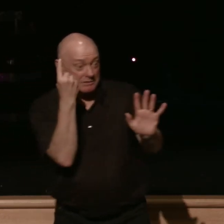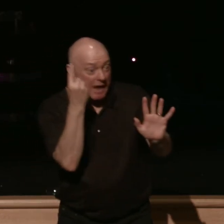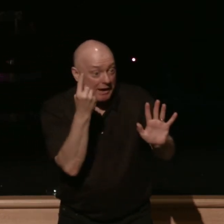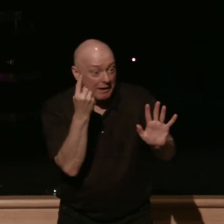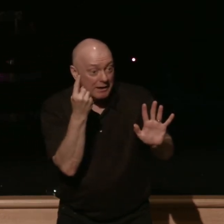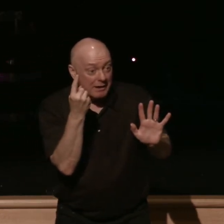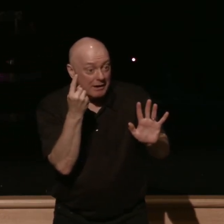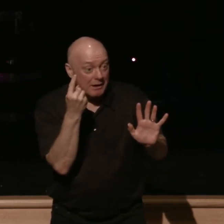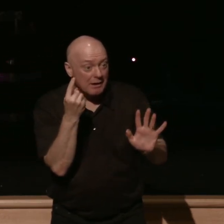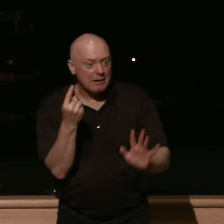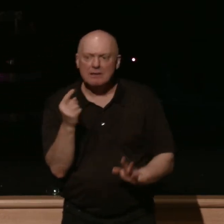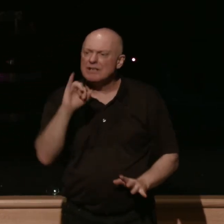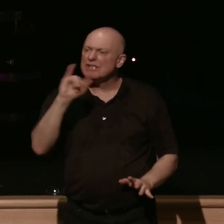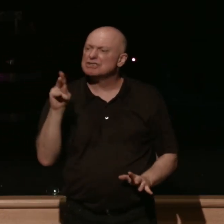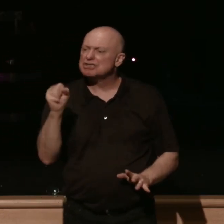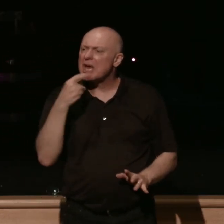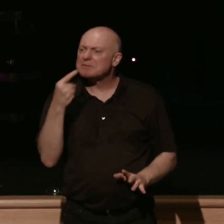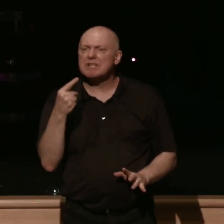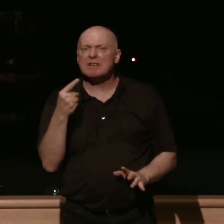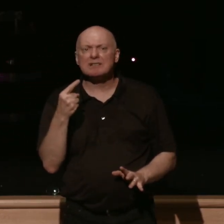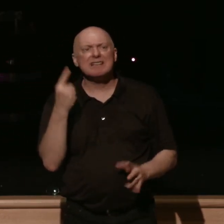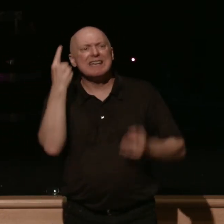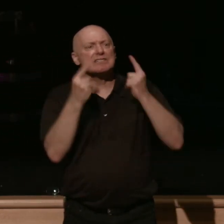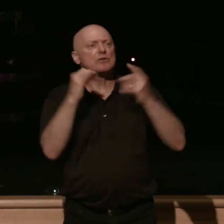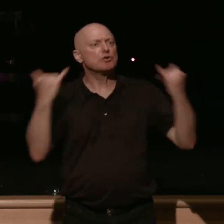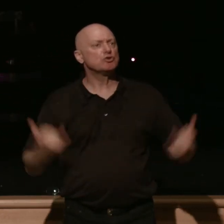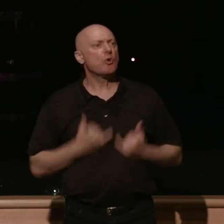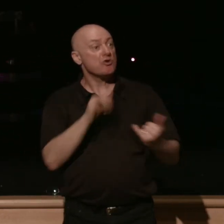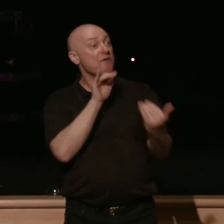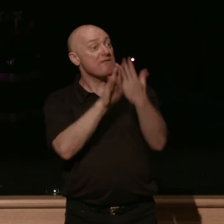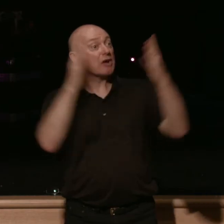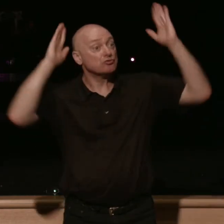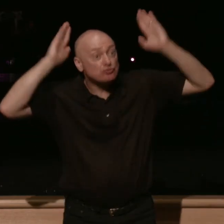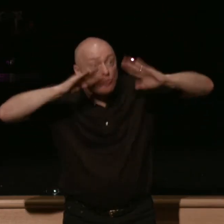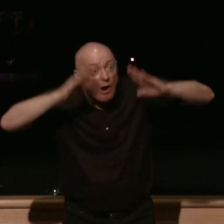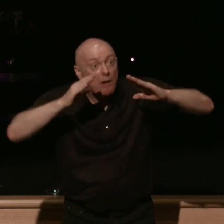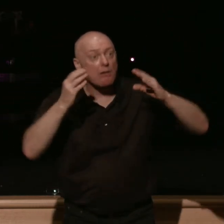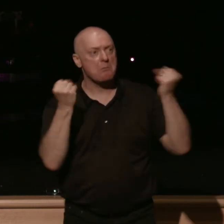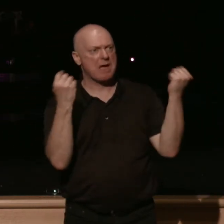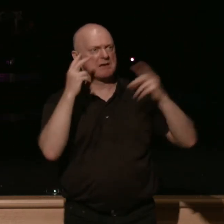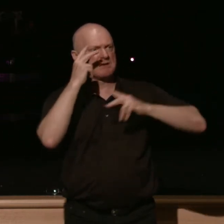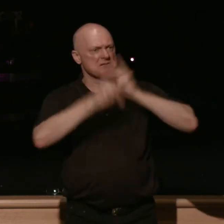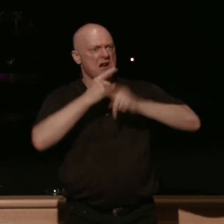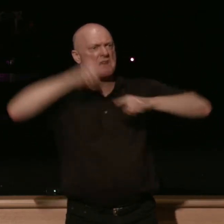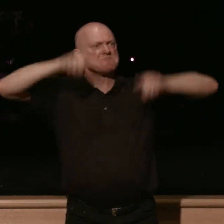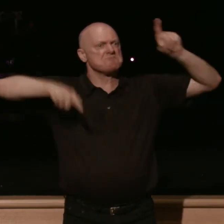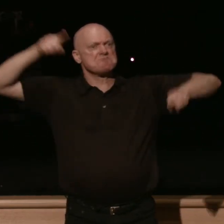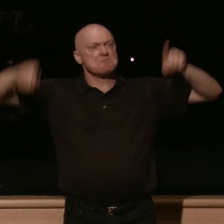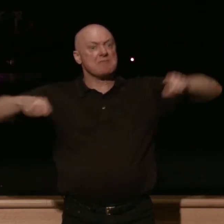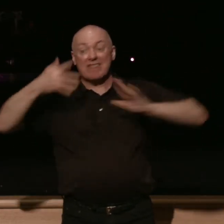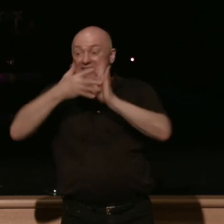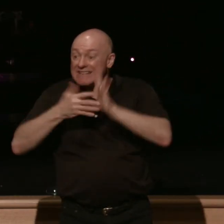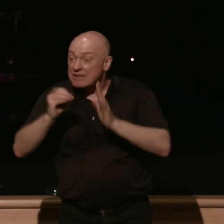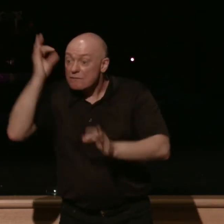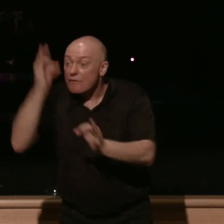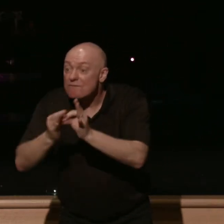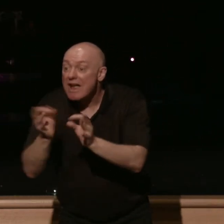why james says consider it all joy my brothers when you face various trials of many kinds for you know that the testing of your faith produces perseverance